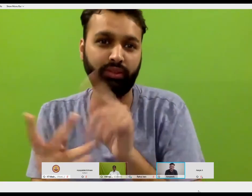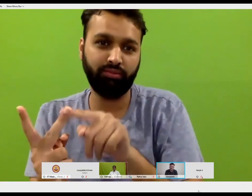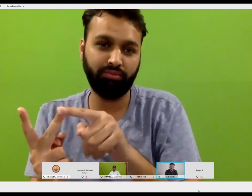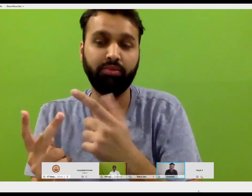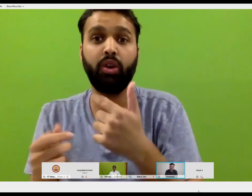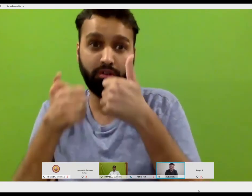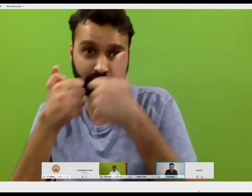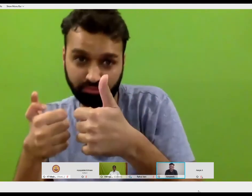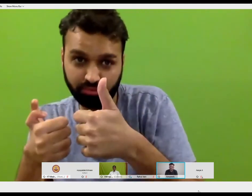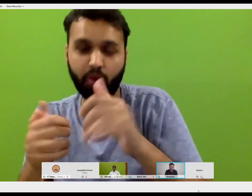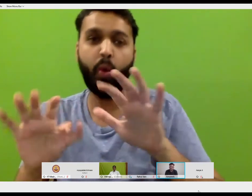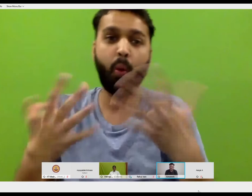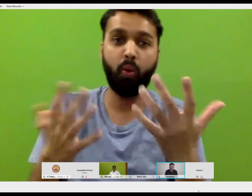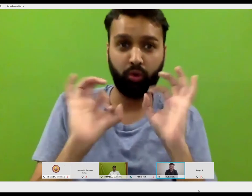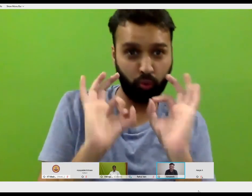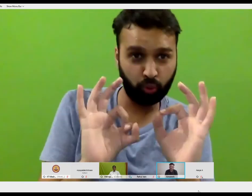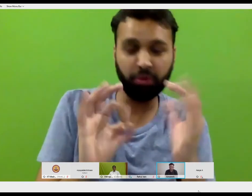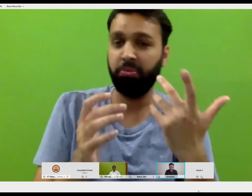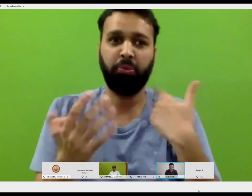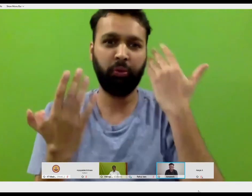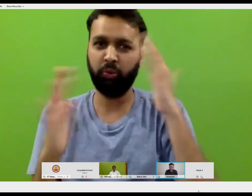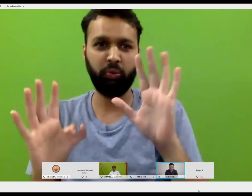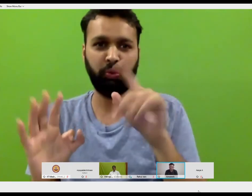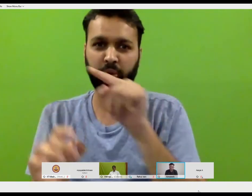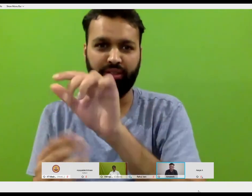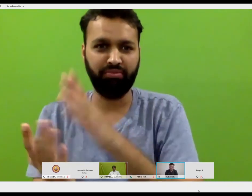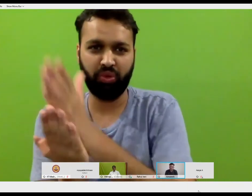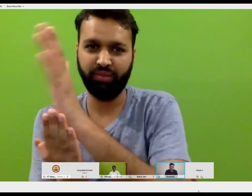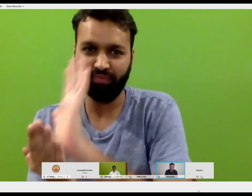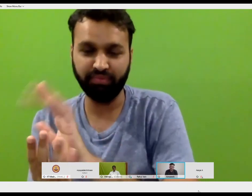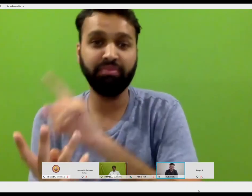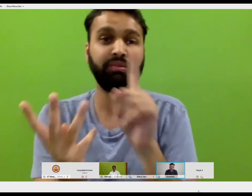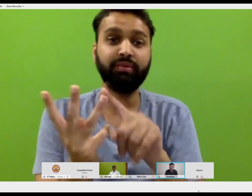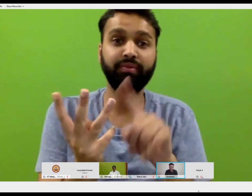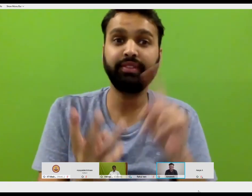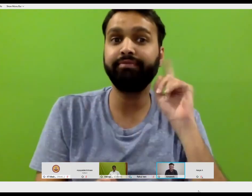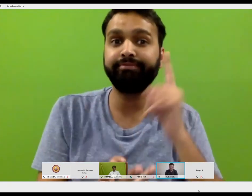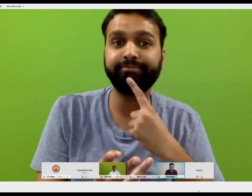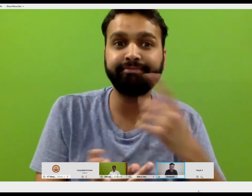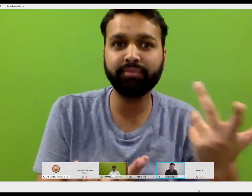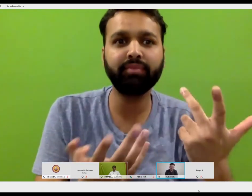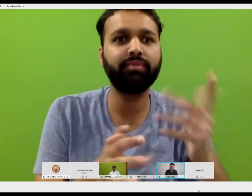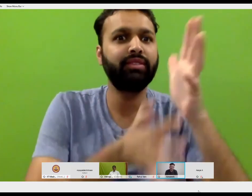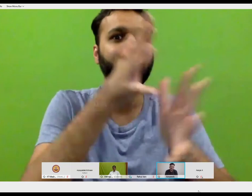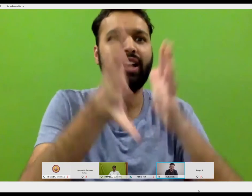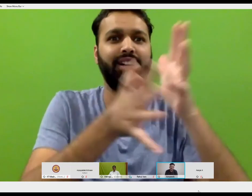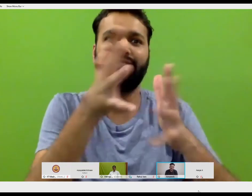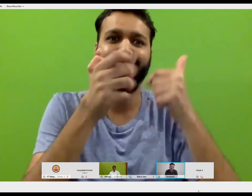should sit right in front of the classroom to understand what the child is, I mean, the teacher is saying. So I'm not sure how